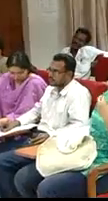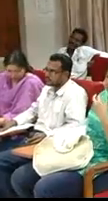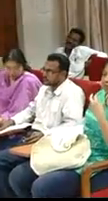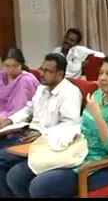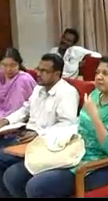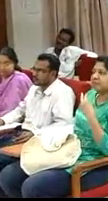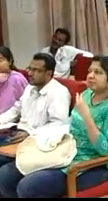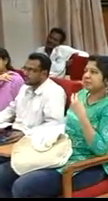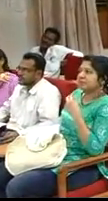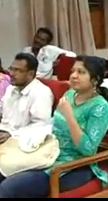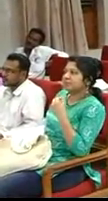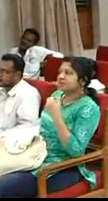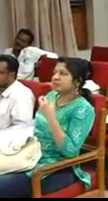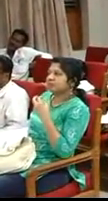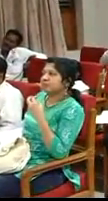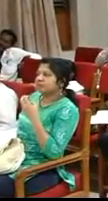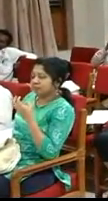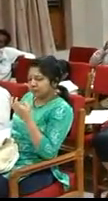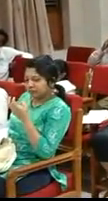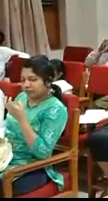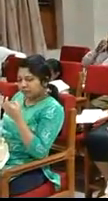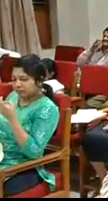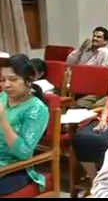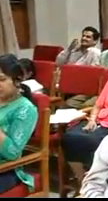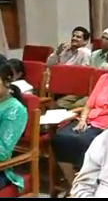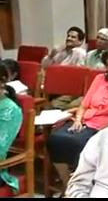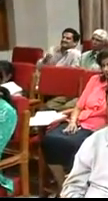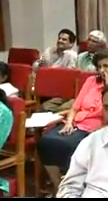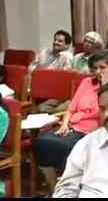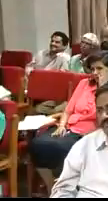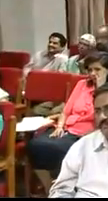Now the government is taking them to other districts.